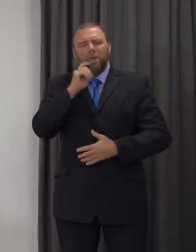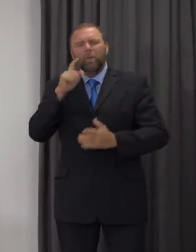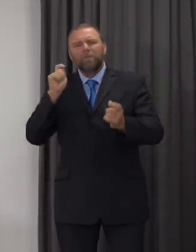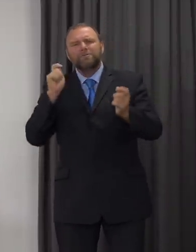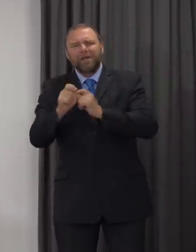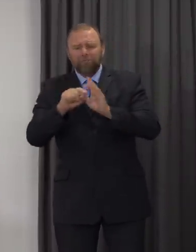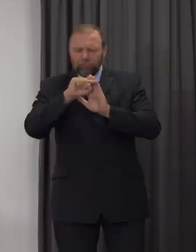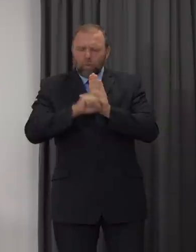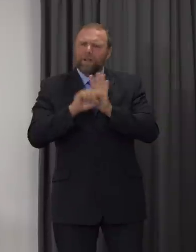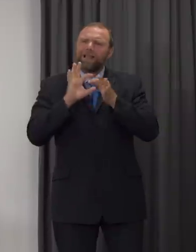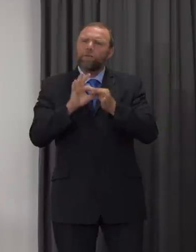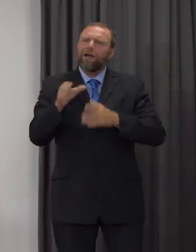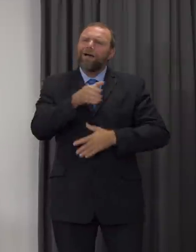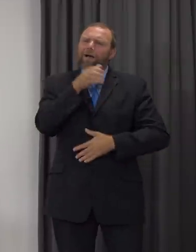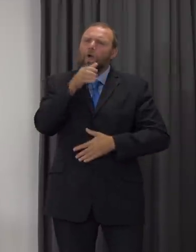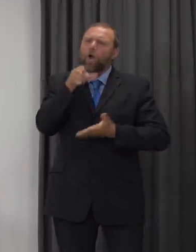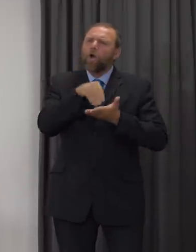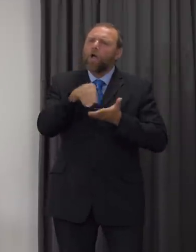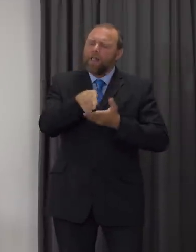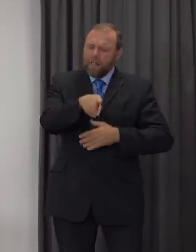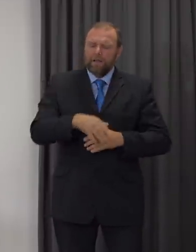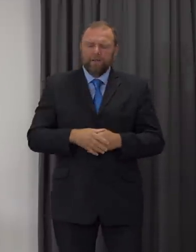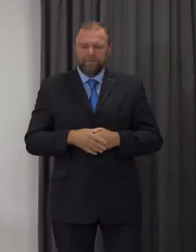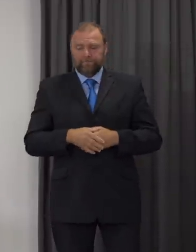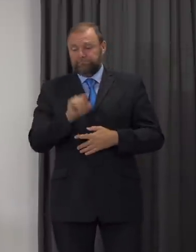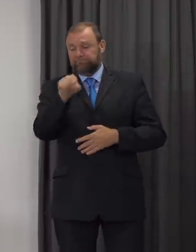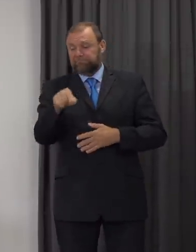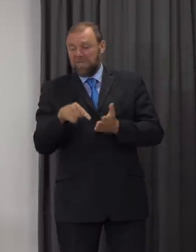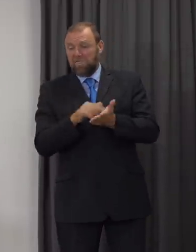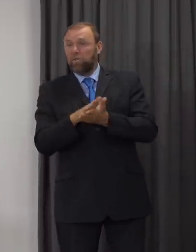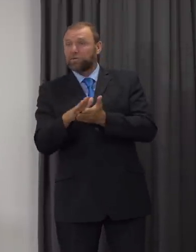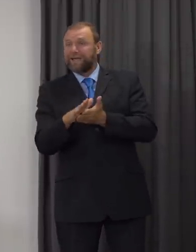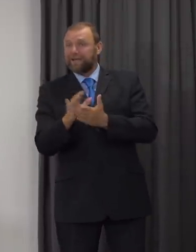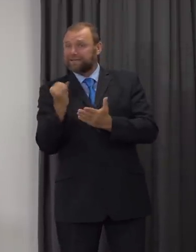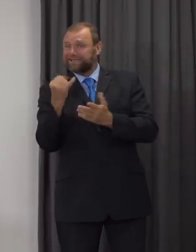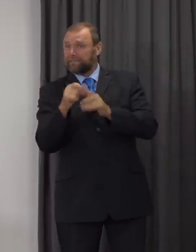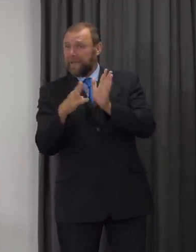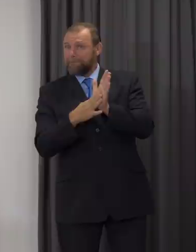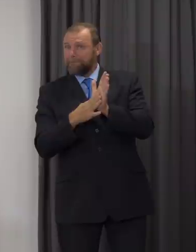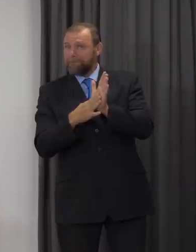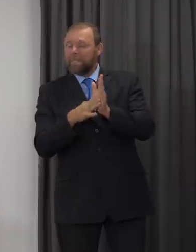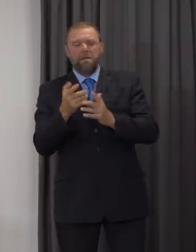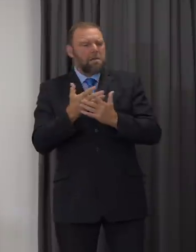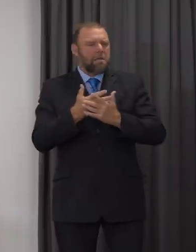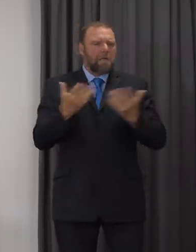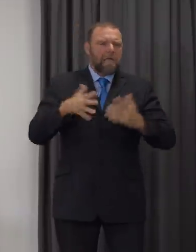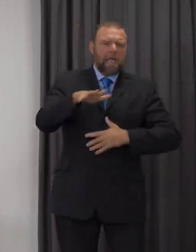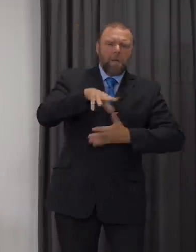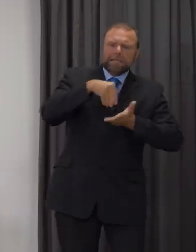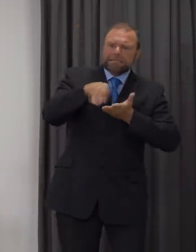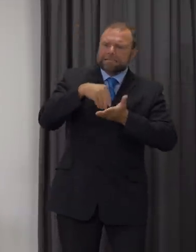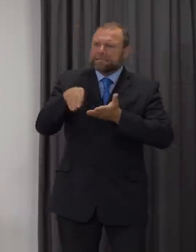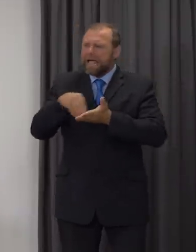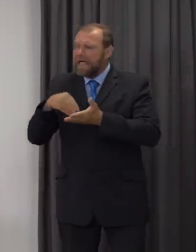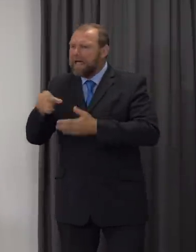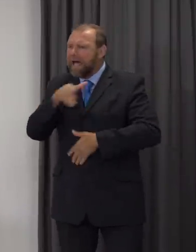sale of alcohol so that from Thursday at 6pm, hospitality businesses in Wales, including pubs, cafes